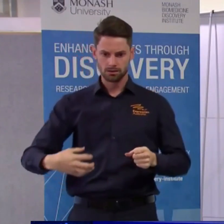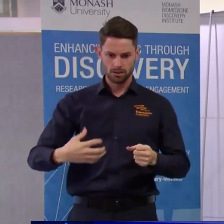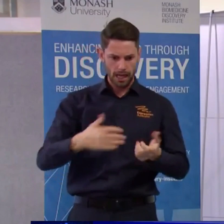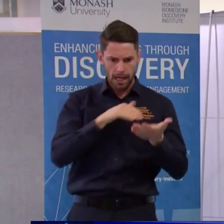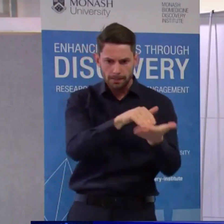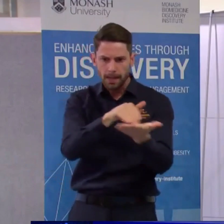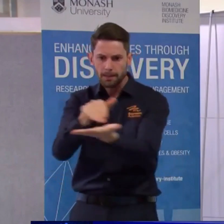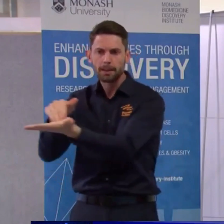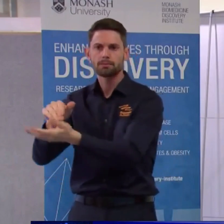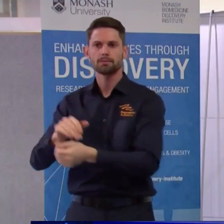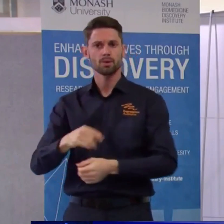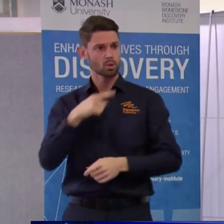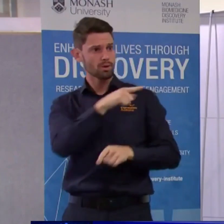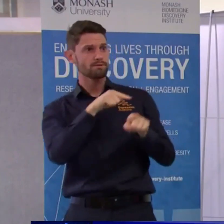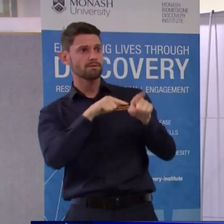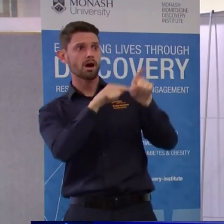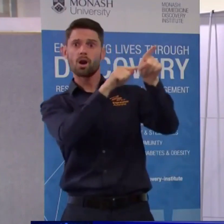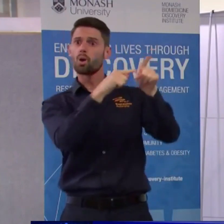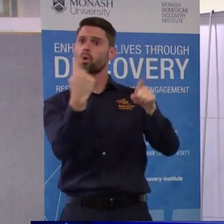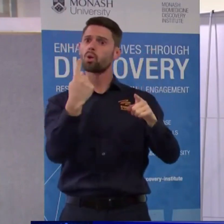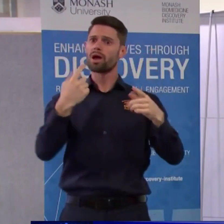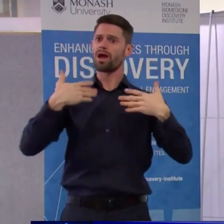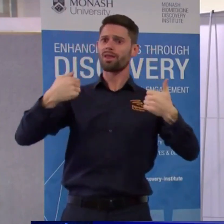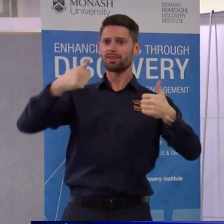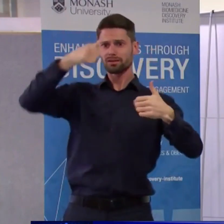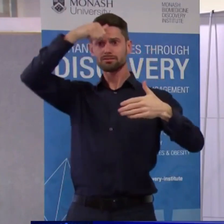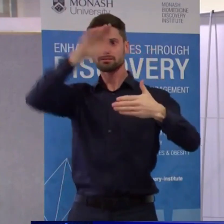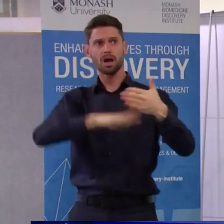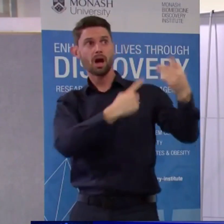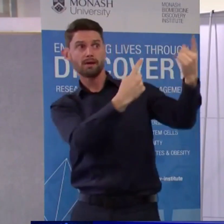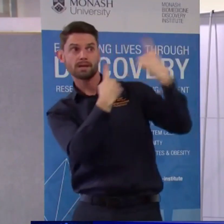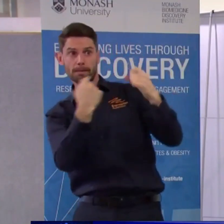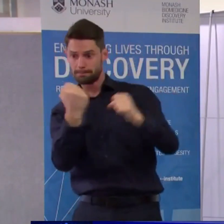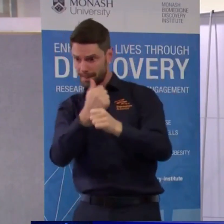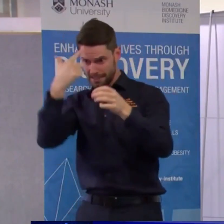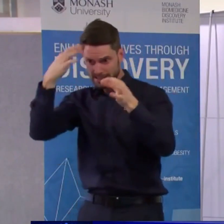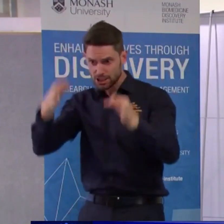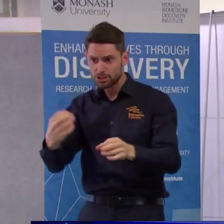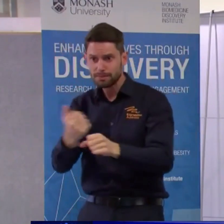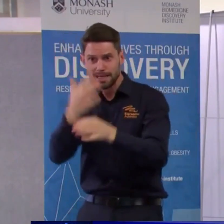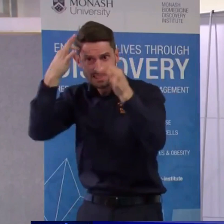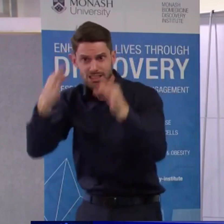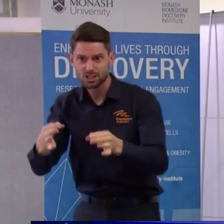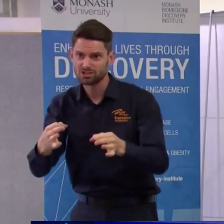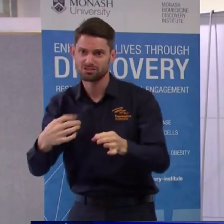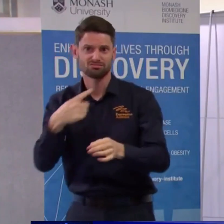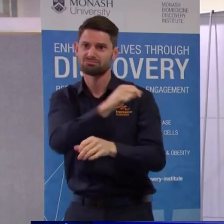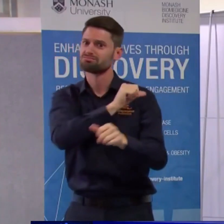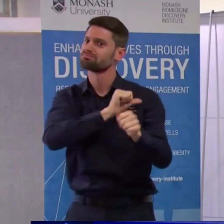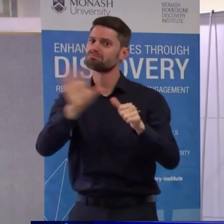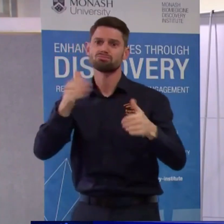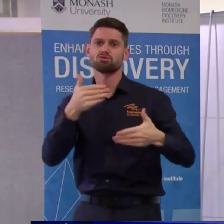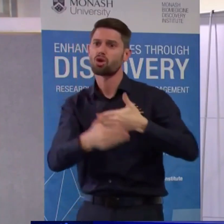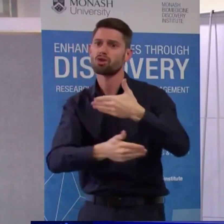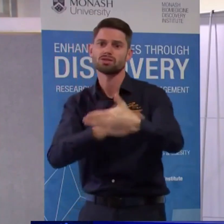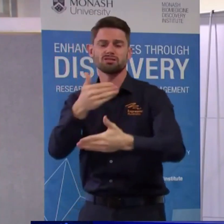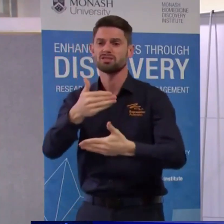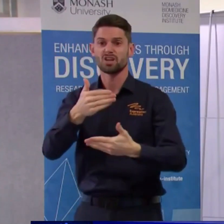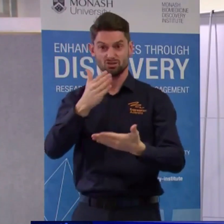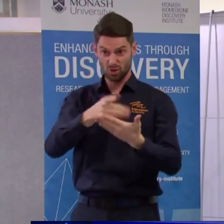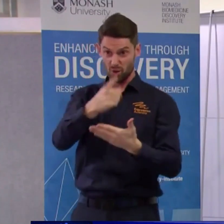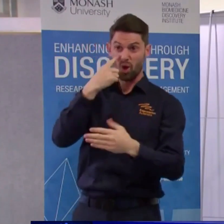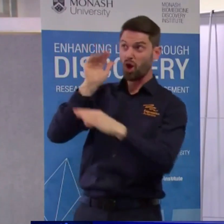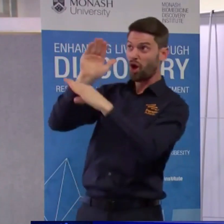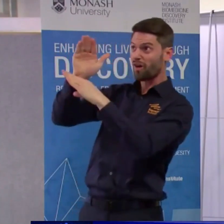advice as to you know the position that Australia is in at the moment you know we don't have to look very far to know what could have been and